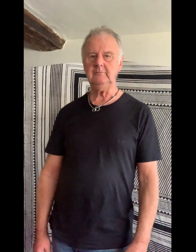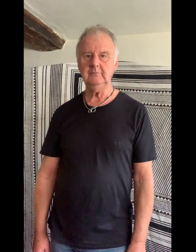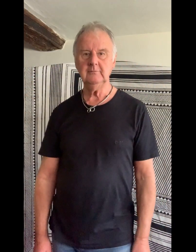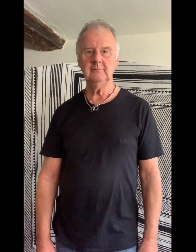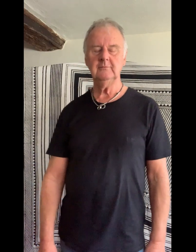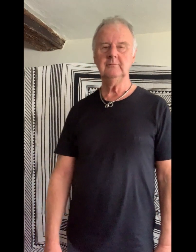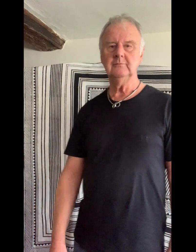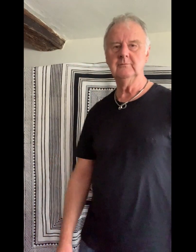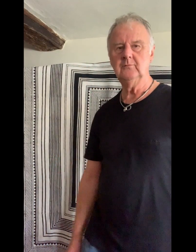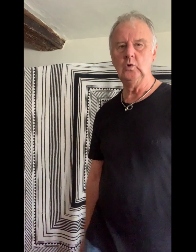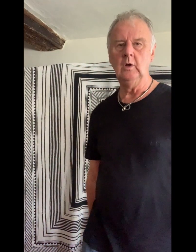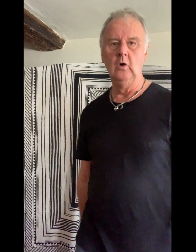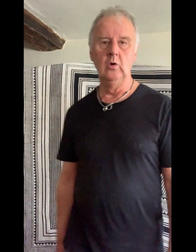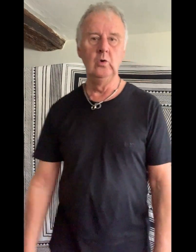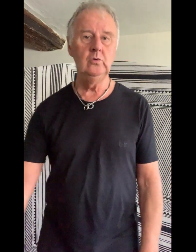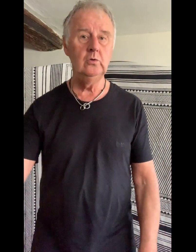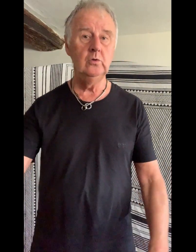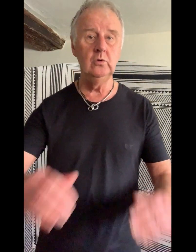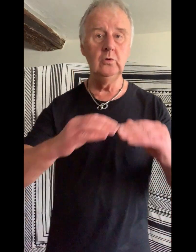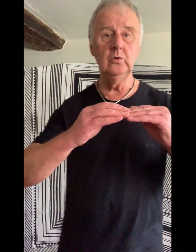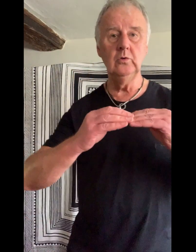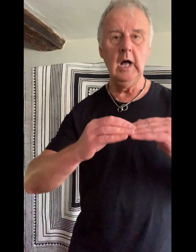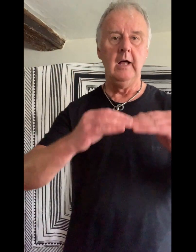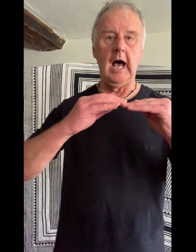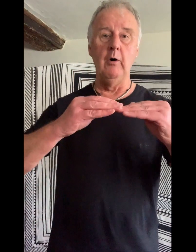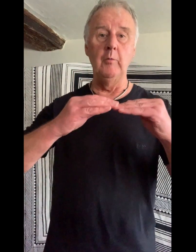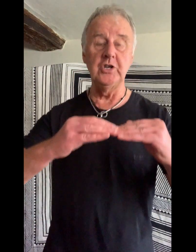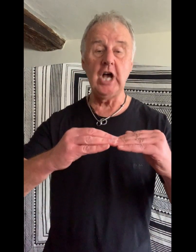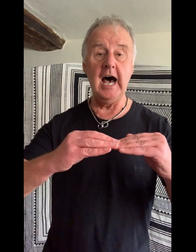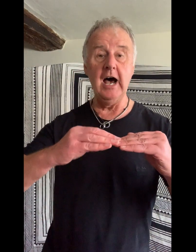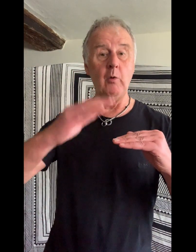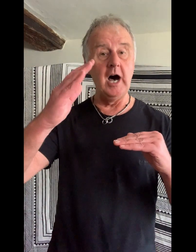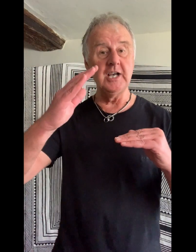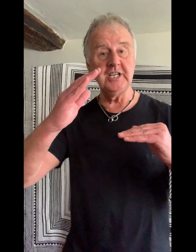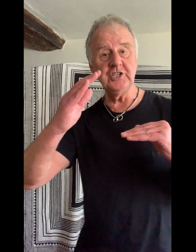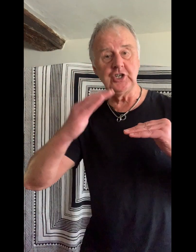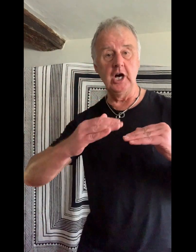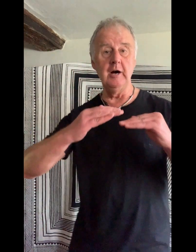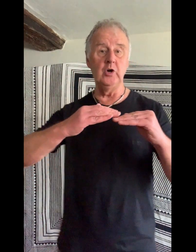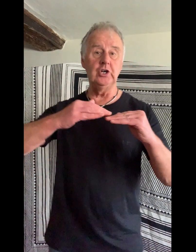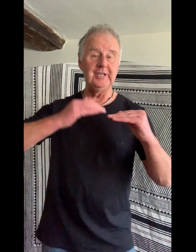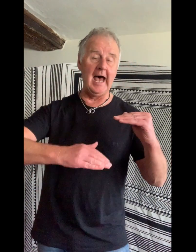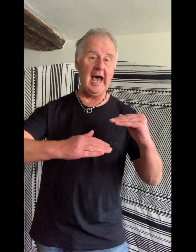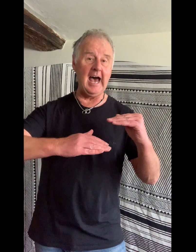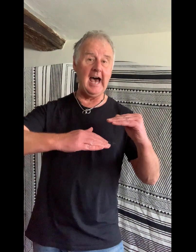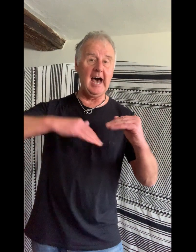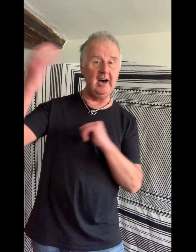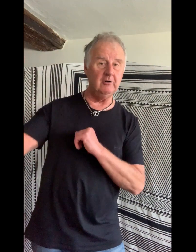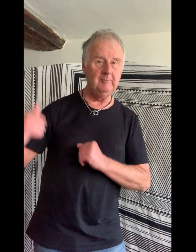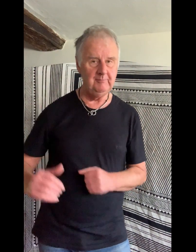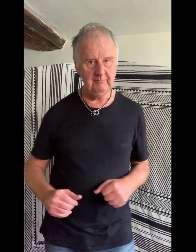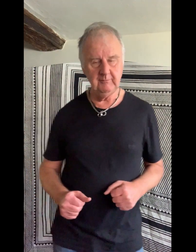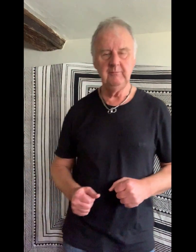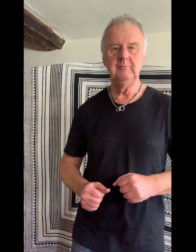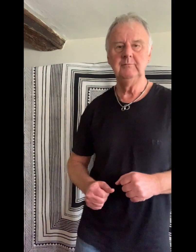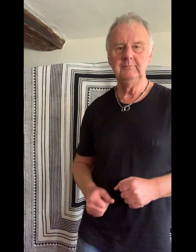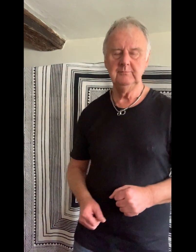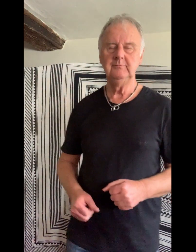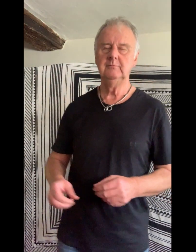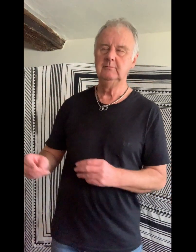On the 96th day, we'd sail again. I wish I was in Sherbrooke now. When the bloody great Yankee